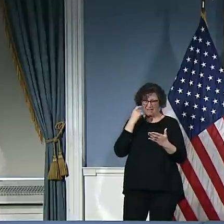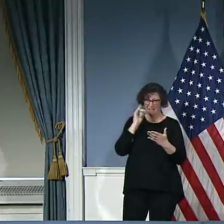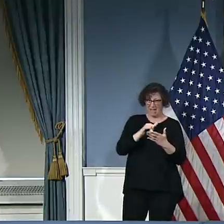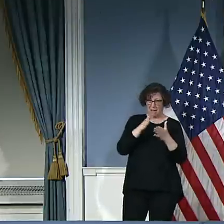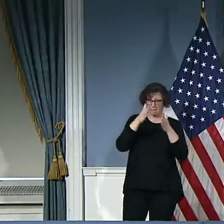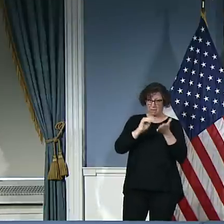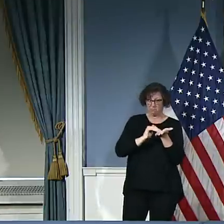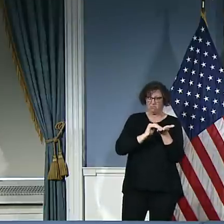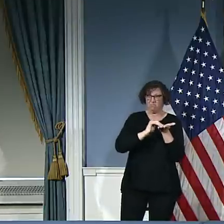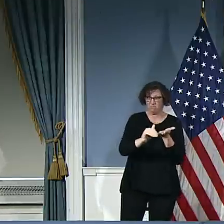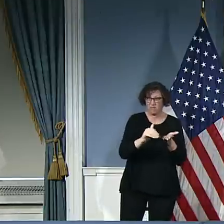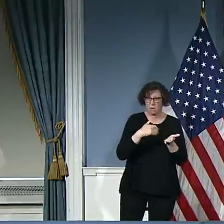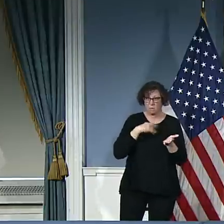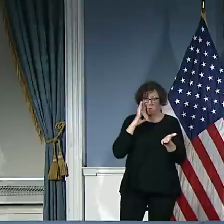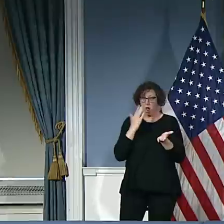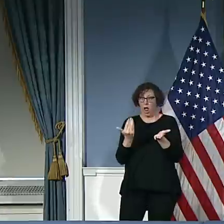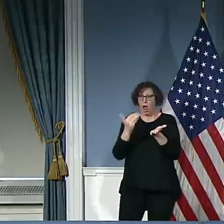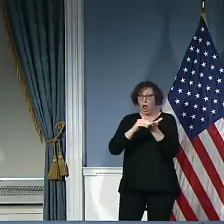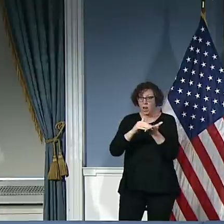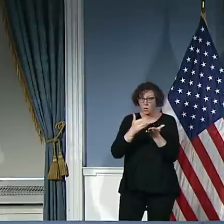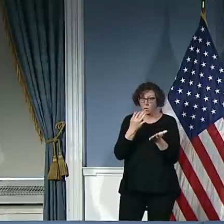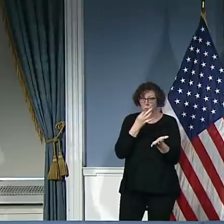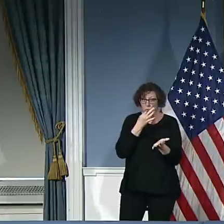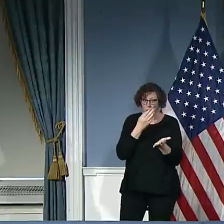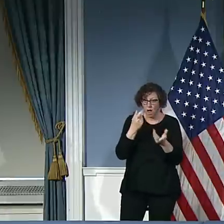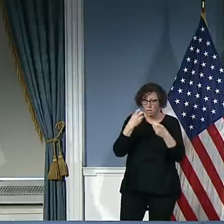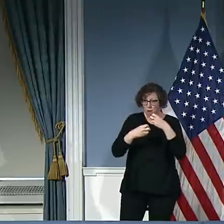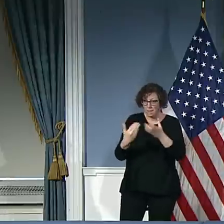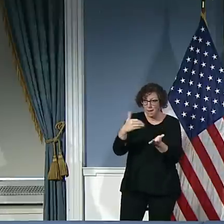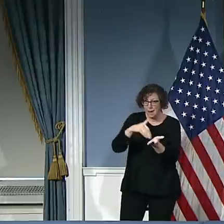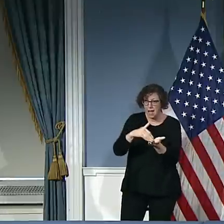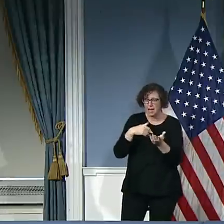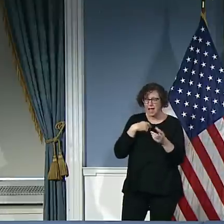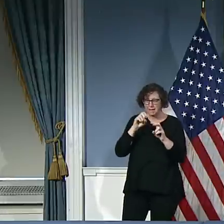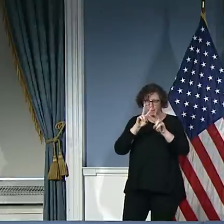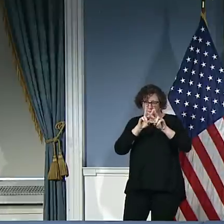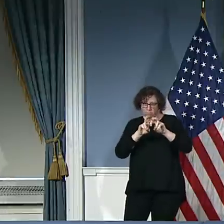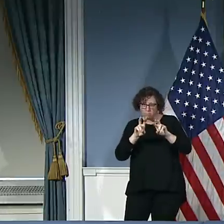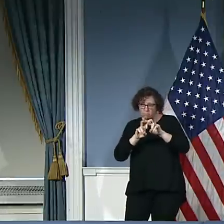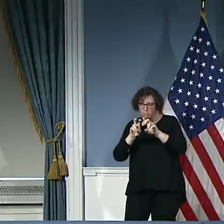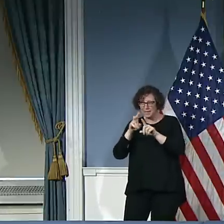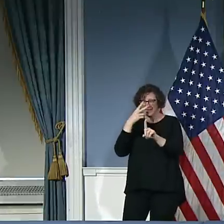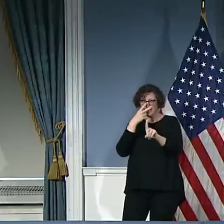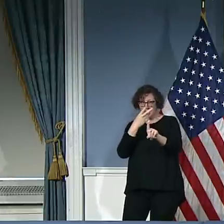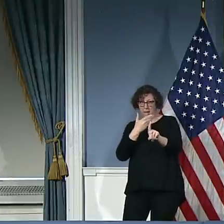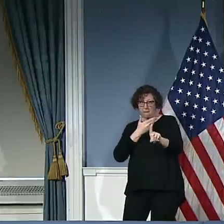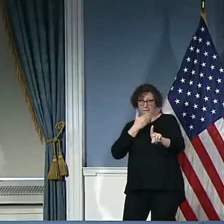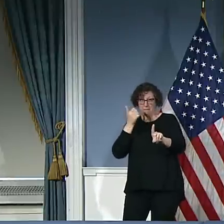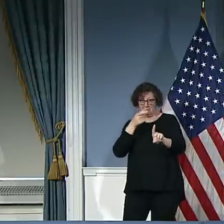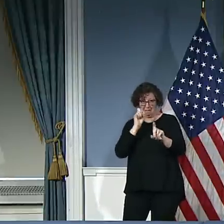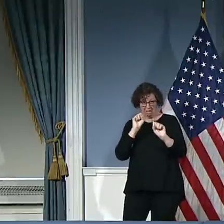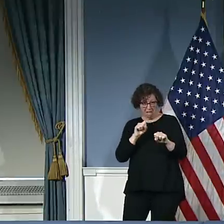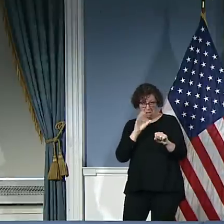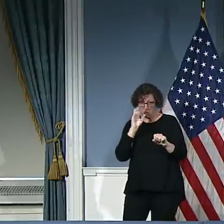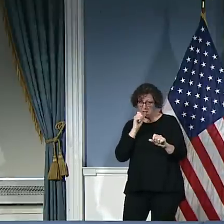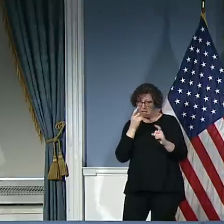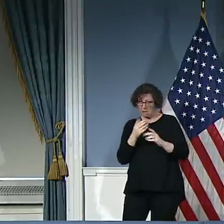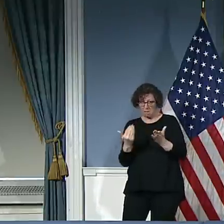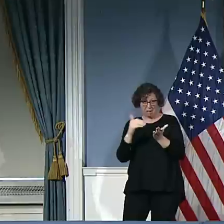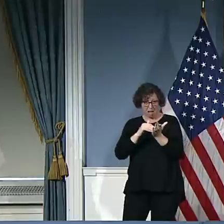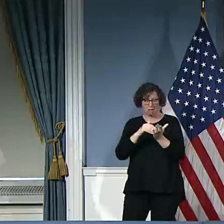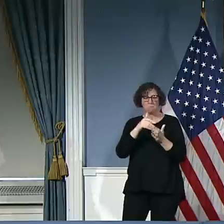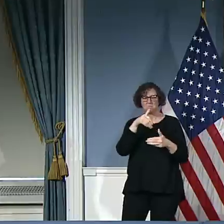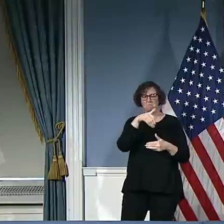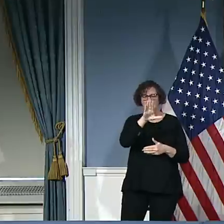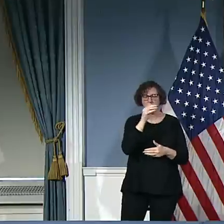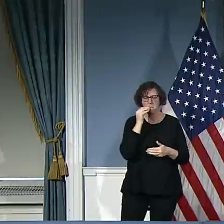as the mayor said, ultimately, we're working together. My personal opinion on it, I've spoken to the mayor many times